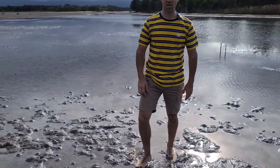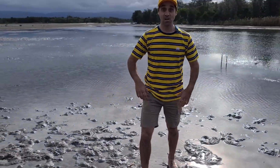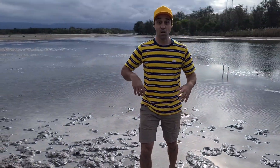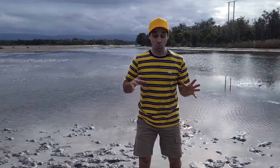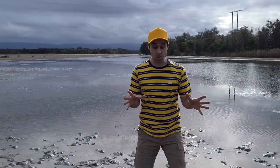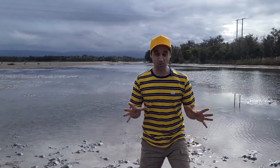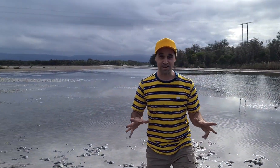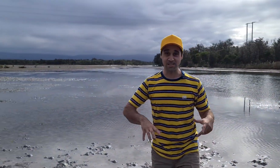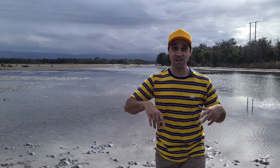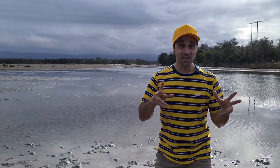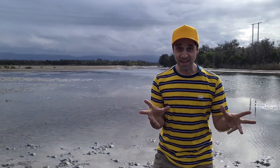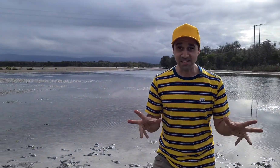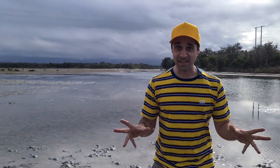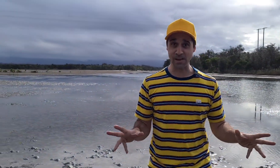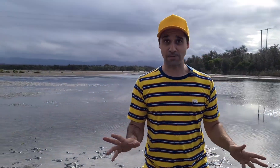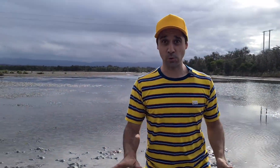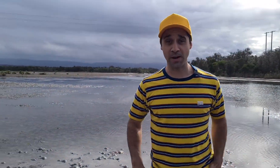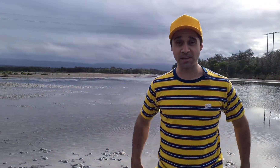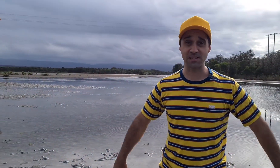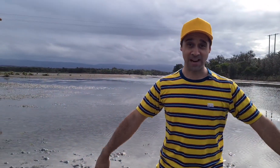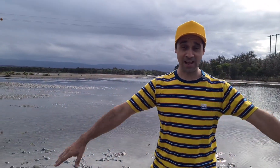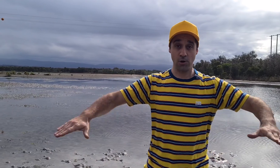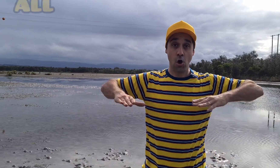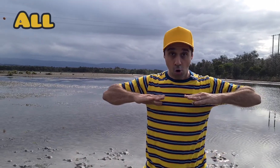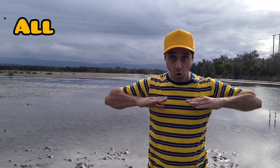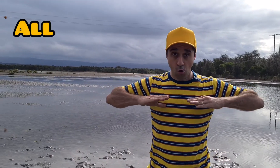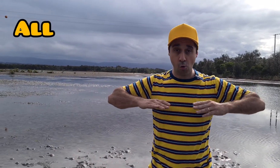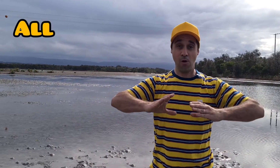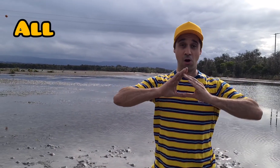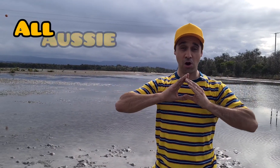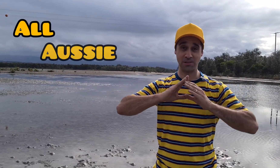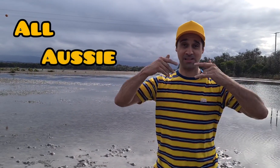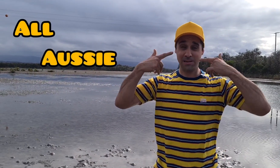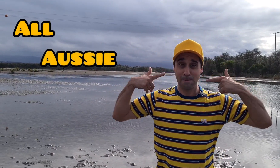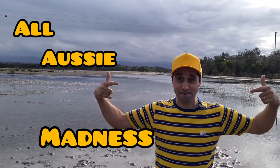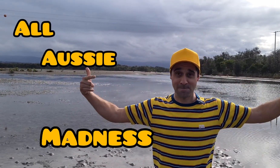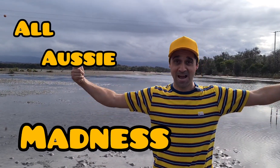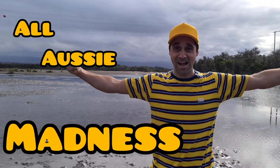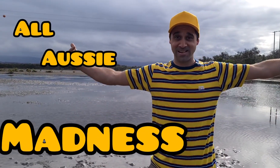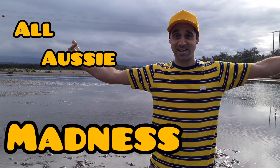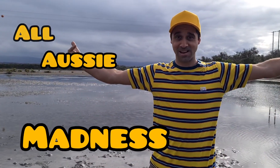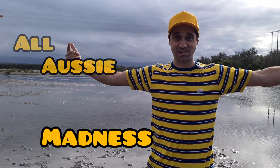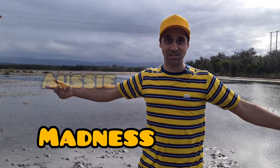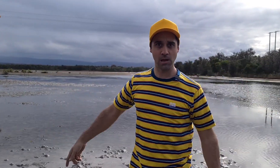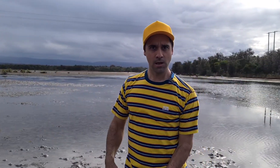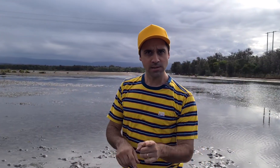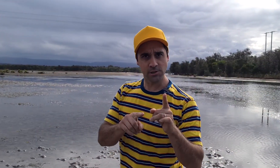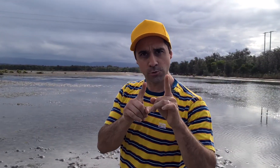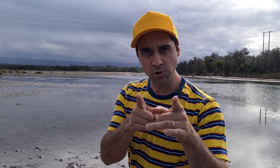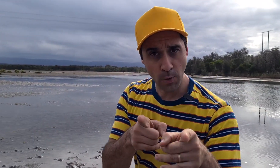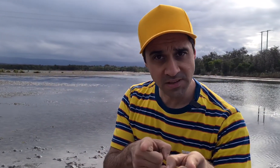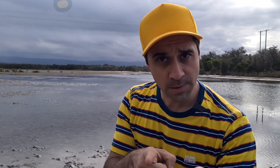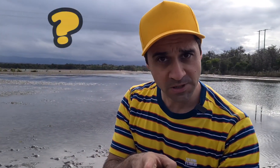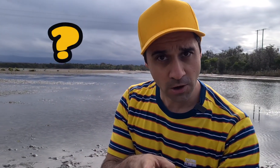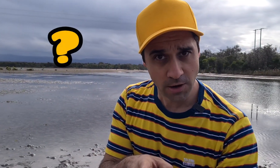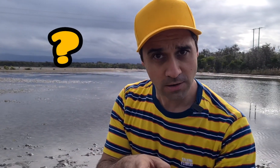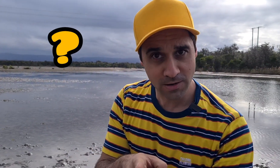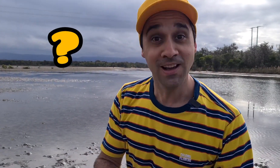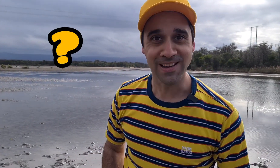Well, kids, thanks again for joining us today on All Aussie Madness. Did you enjoy this episode? You